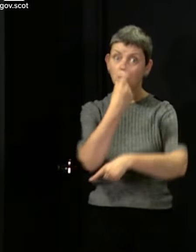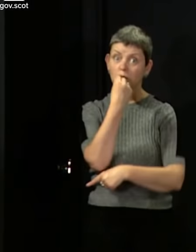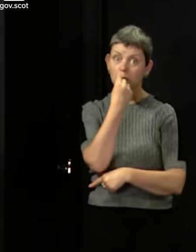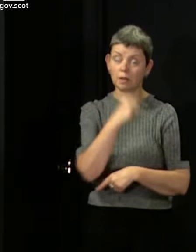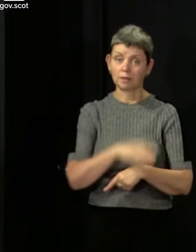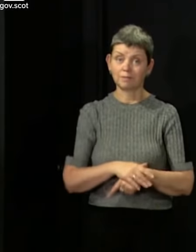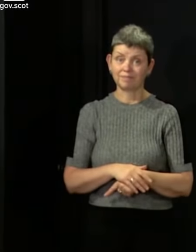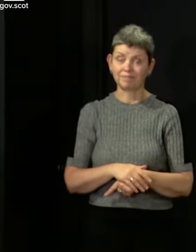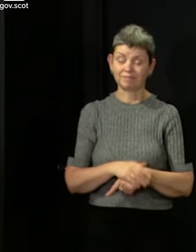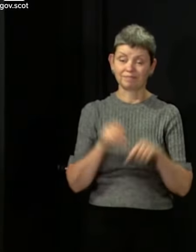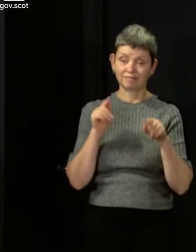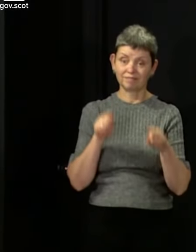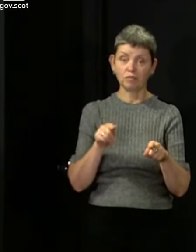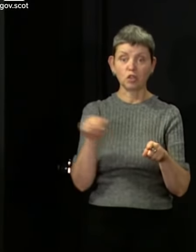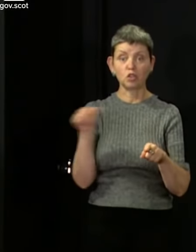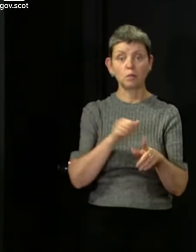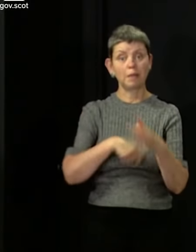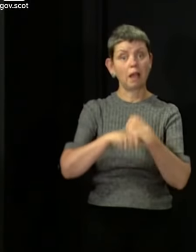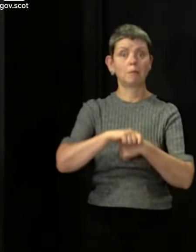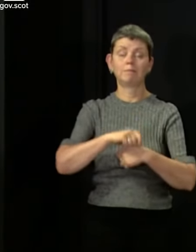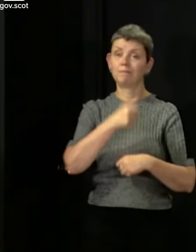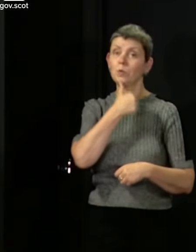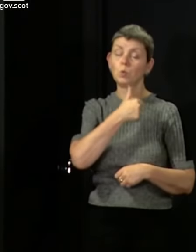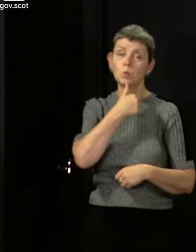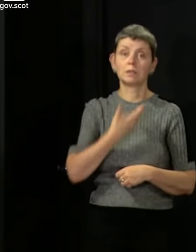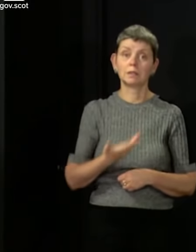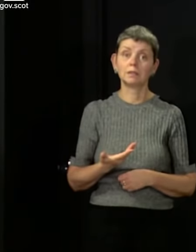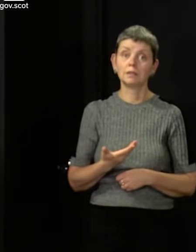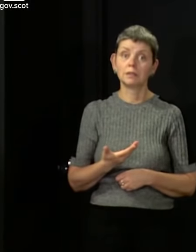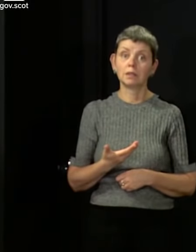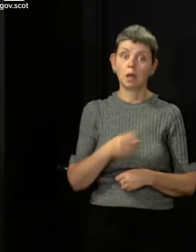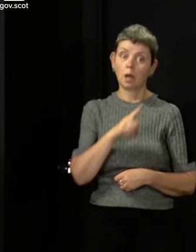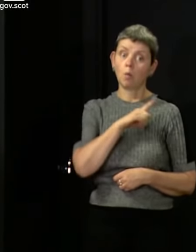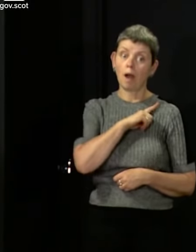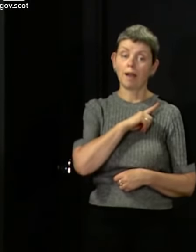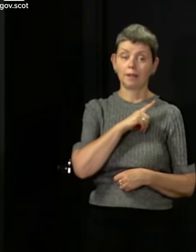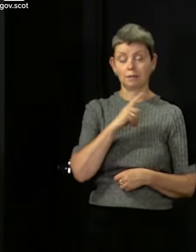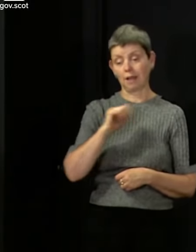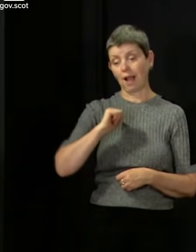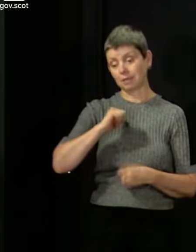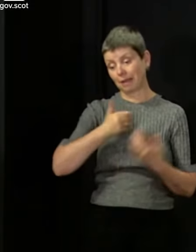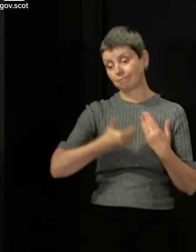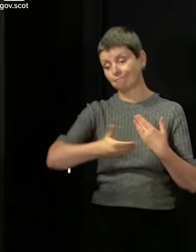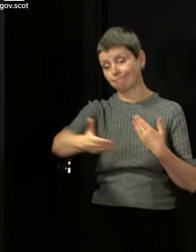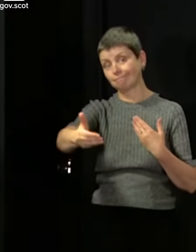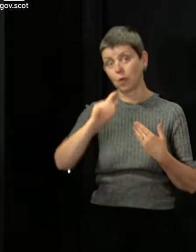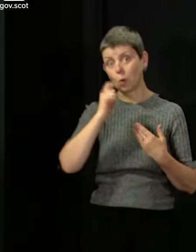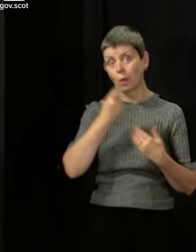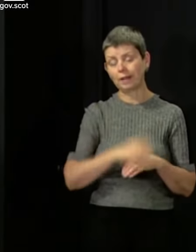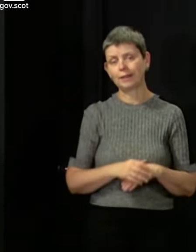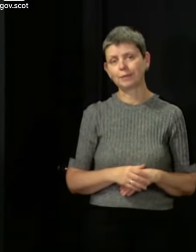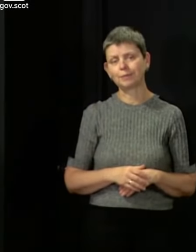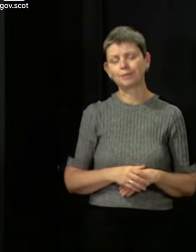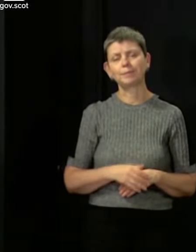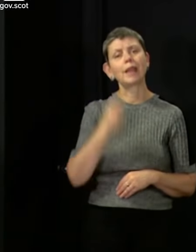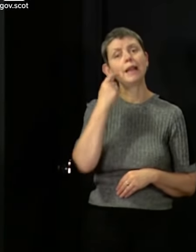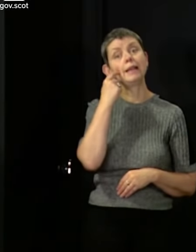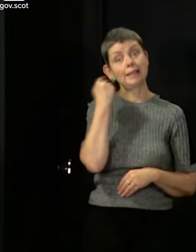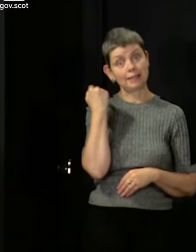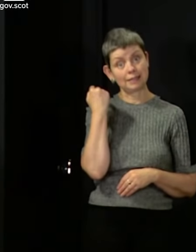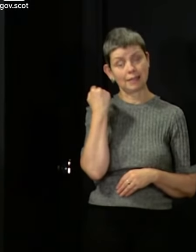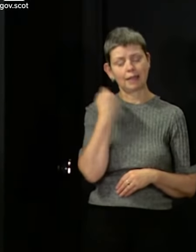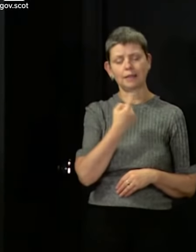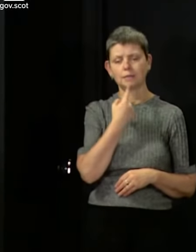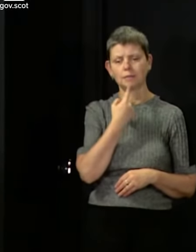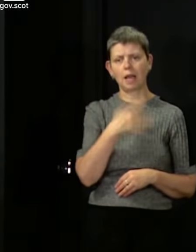things you should get used to doing because it is likely you're going to have to be doing these for quite some time to come. And the thing I said yesterday was this.